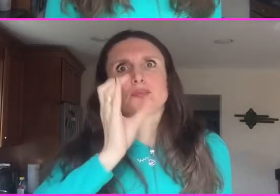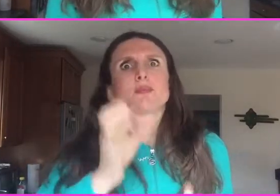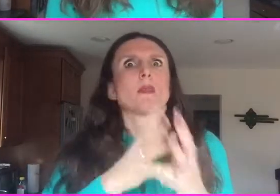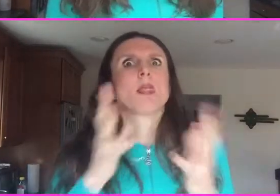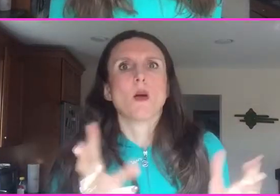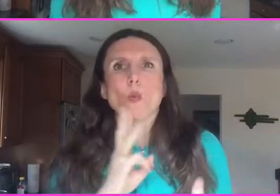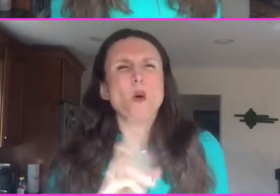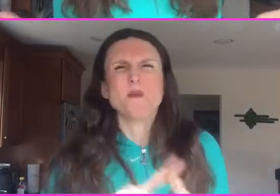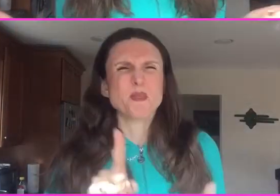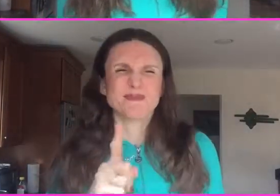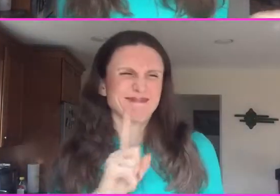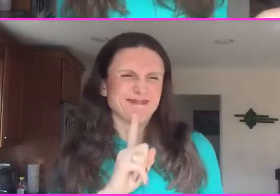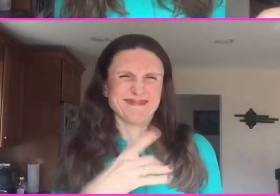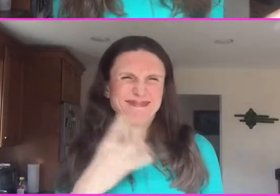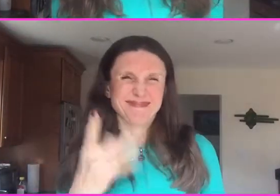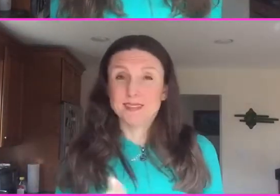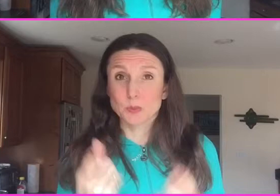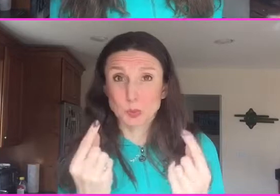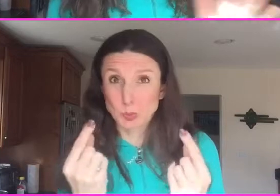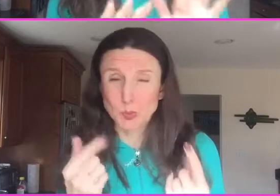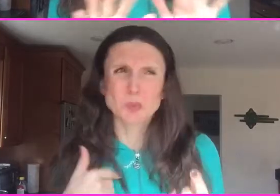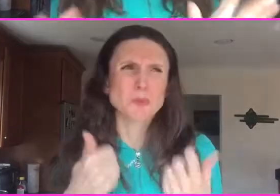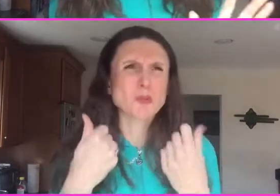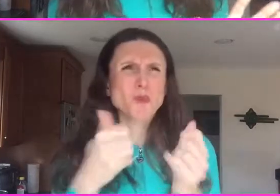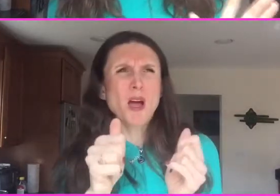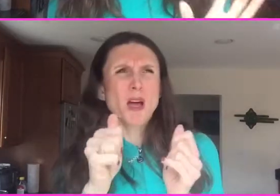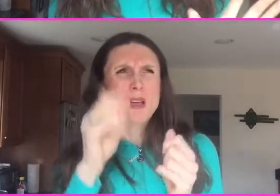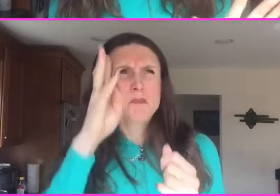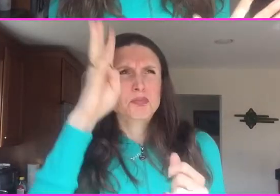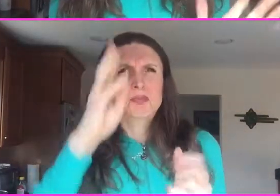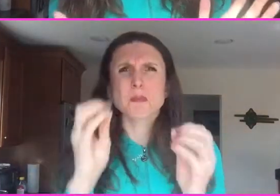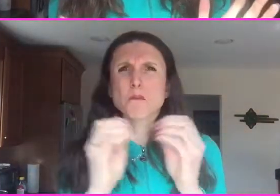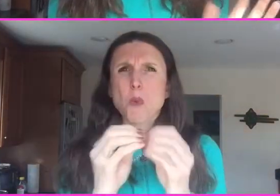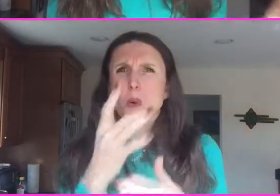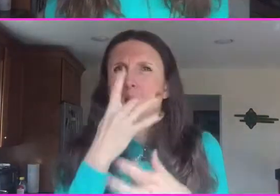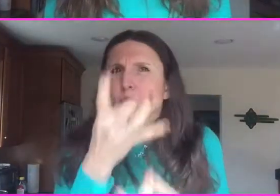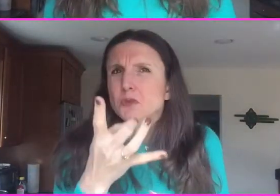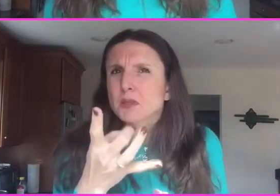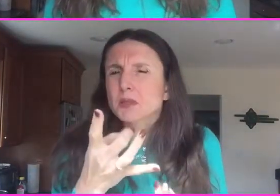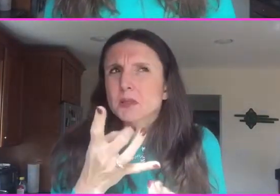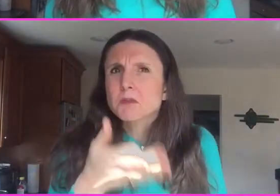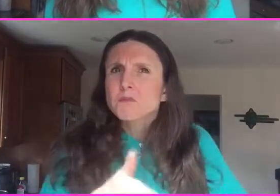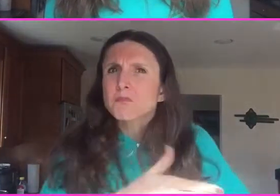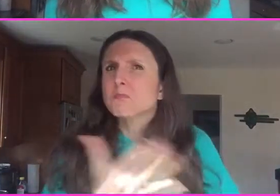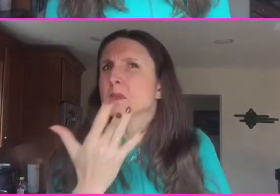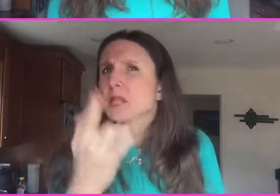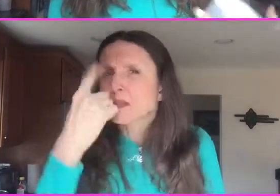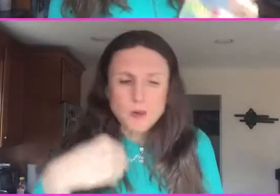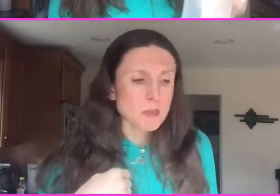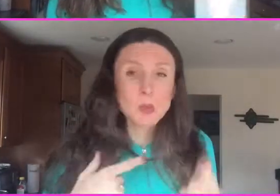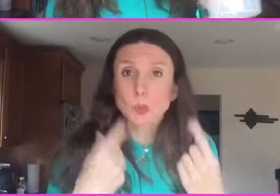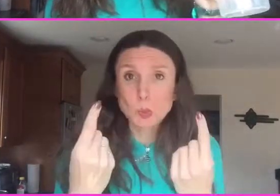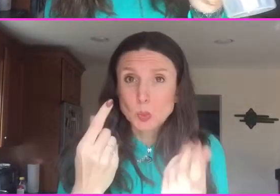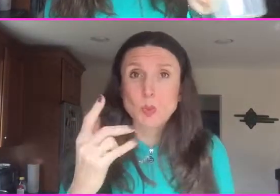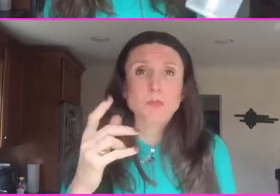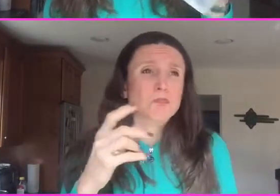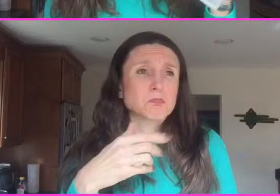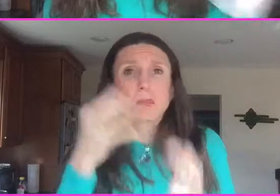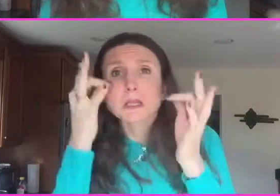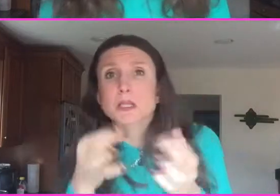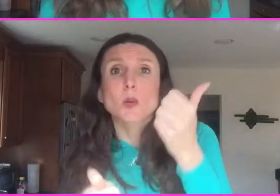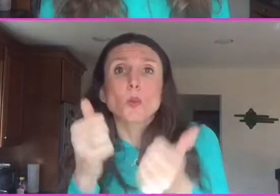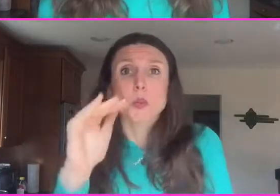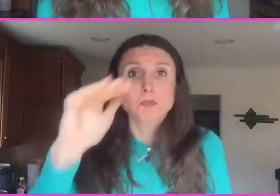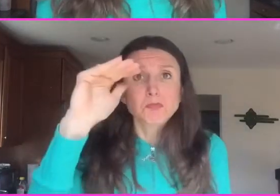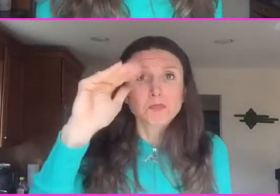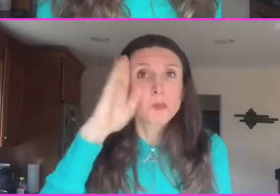detox and one of things I have to do is drink a lot of water and I've never been really a water person. I don't I don't like to drink water. So what I do is I just get my container